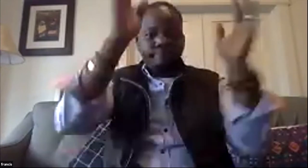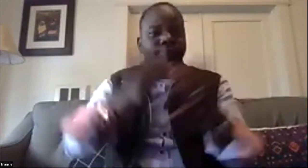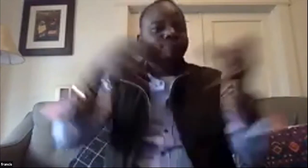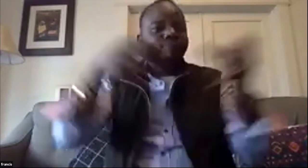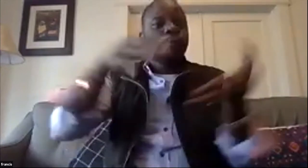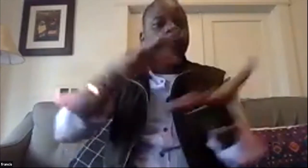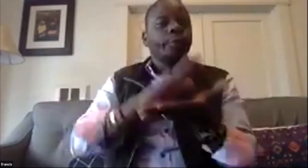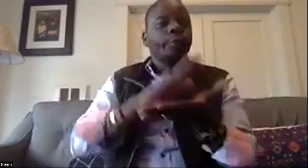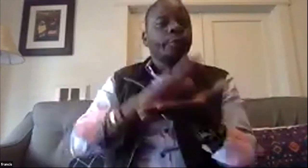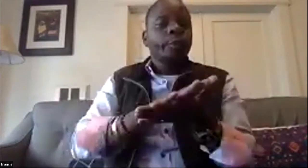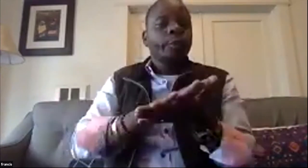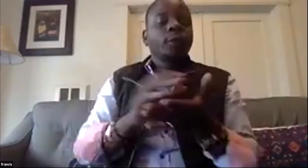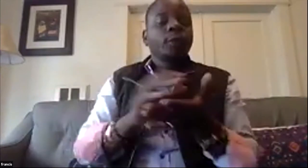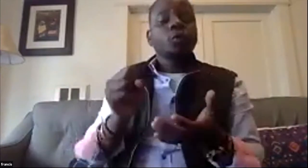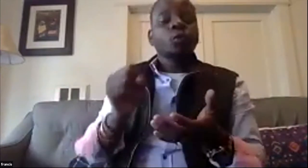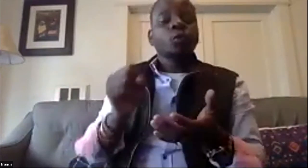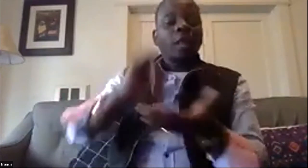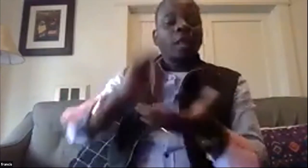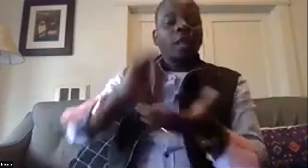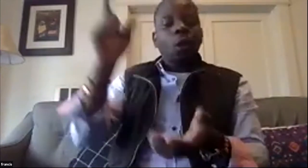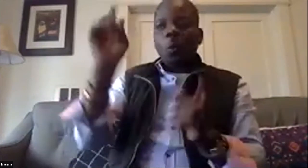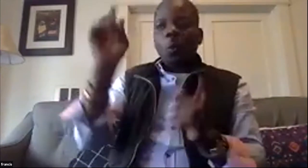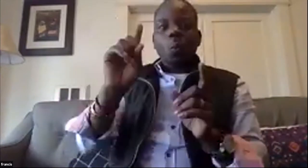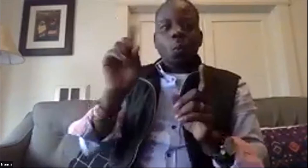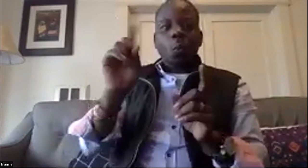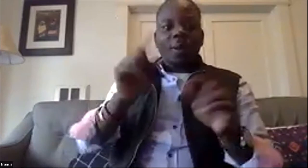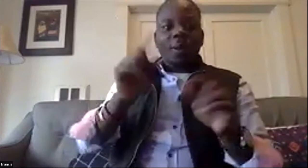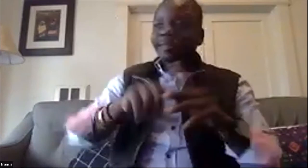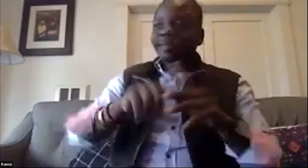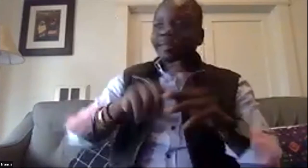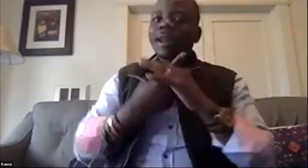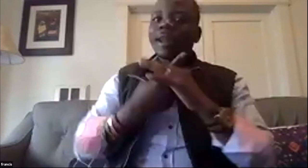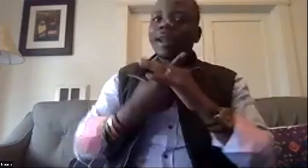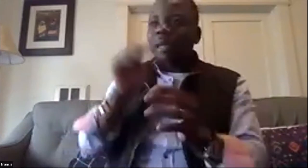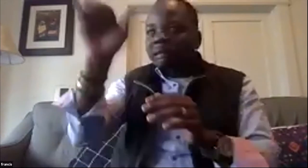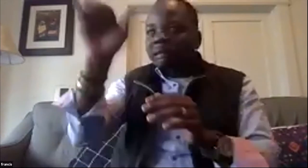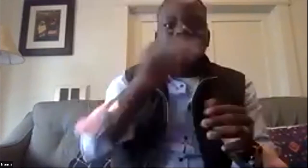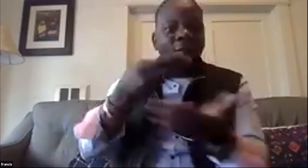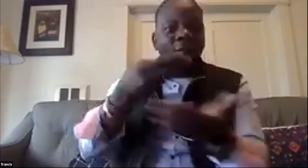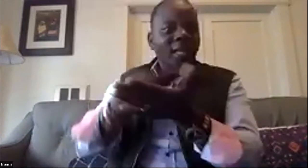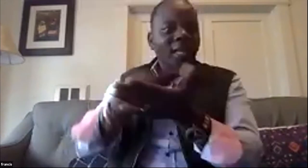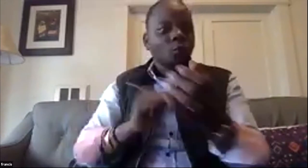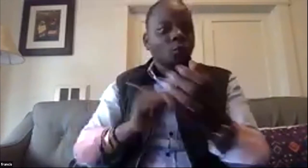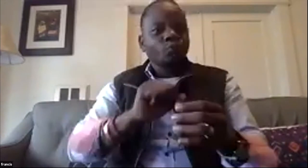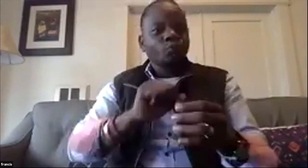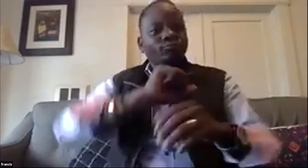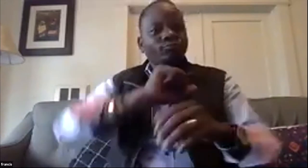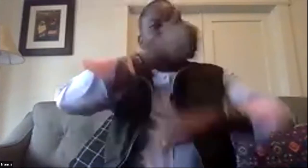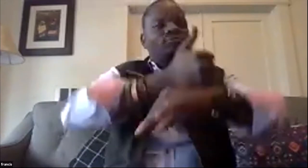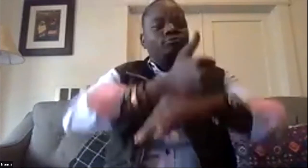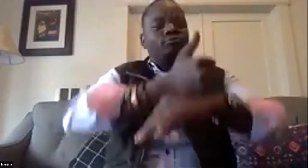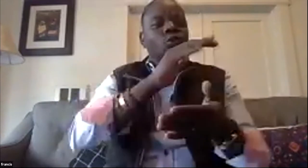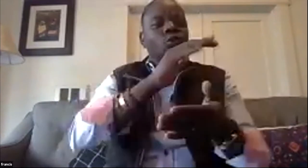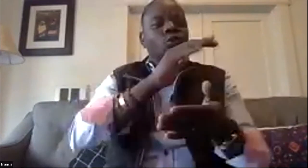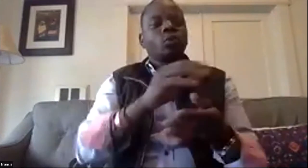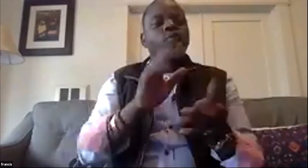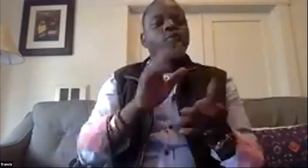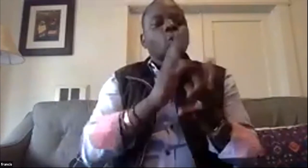the school so we have plans we're making plans with this massachusetts architectural organization and